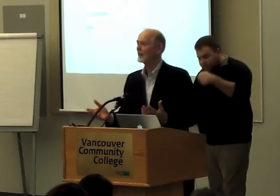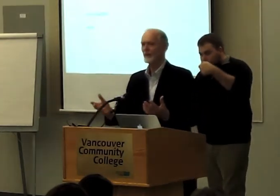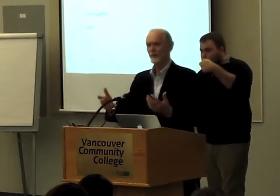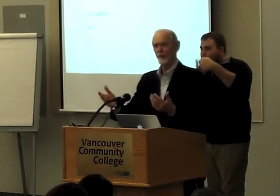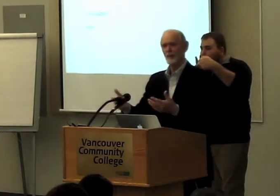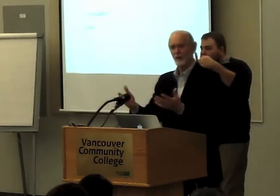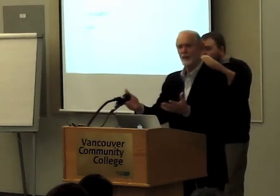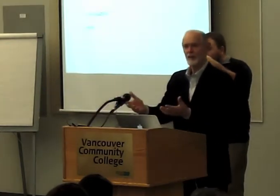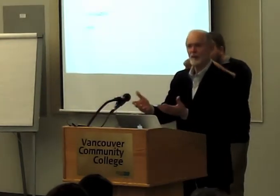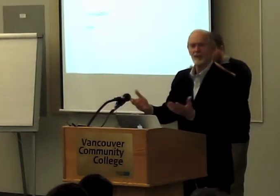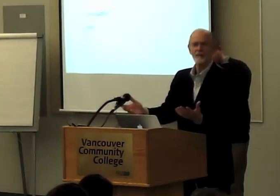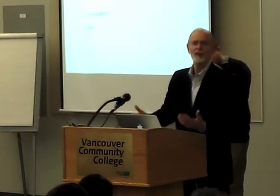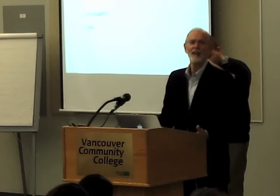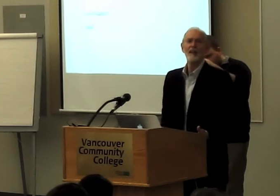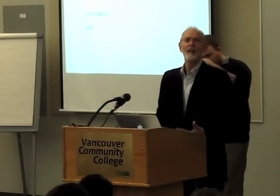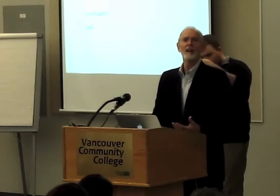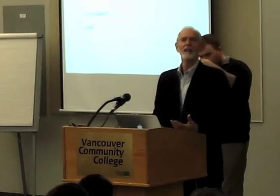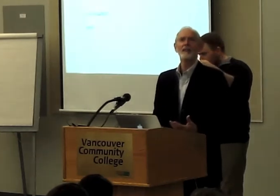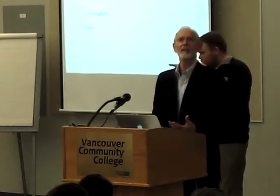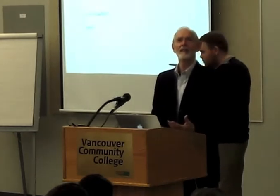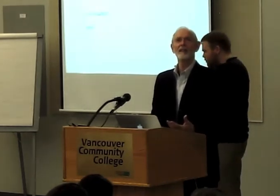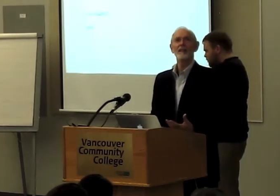from the water somehow.